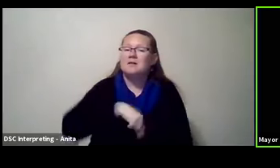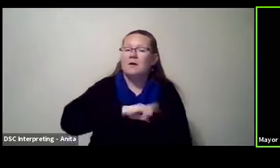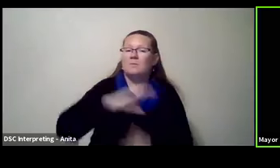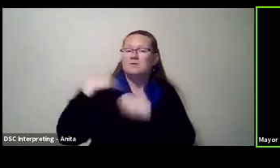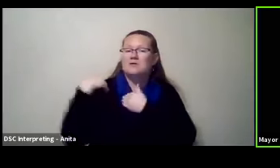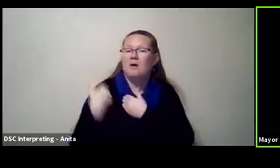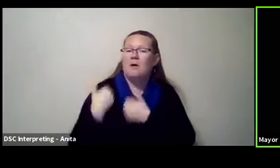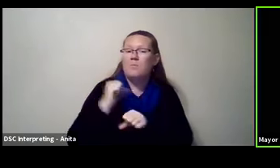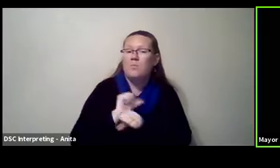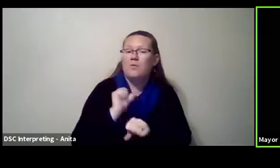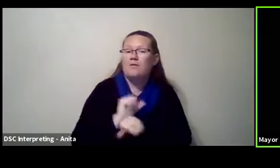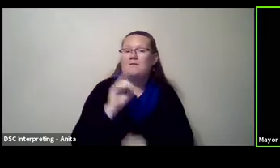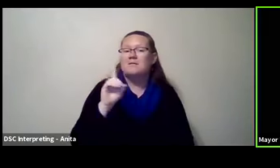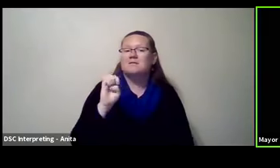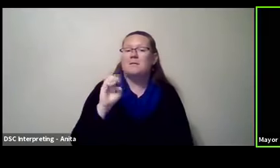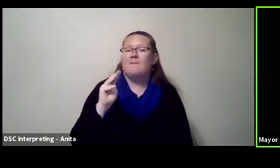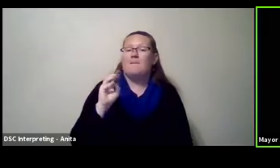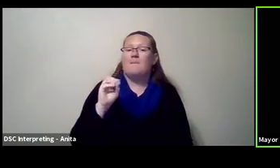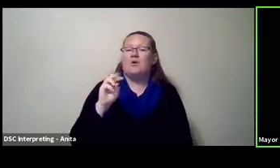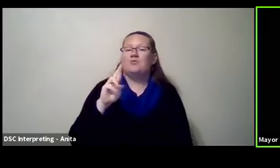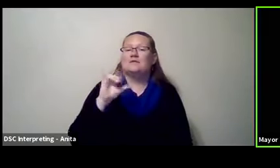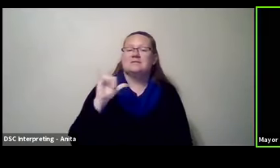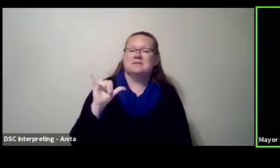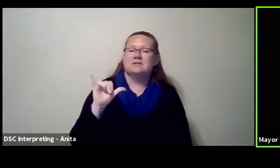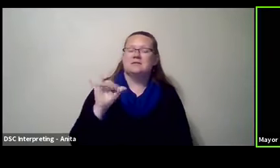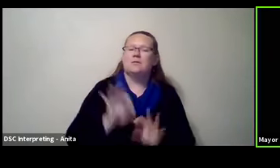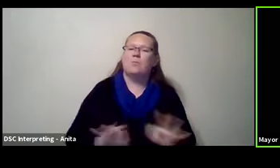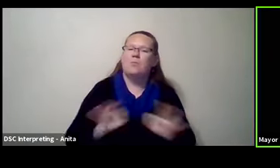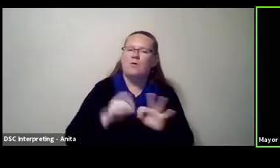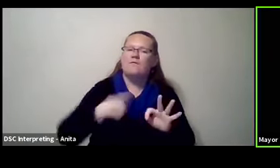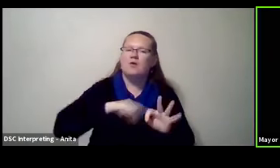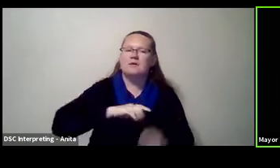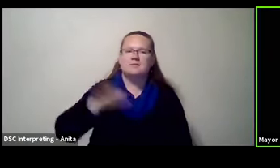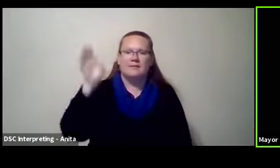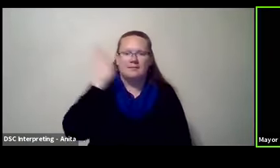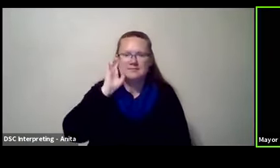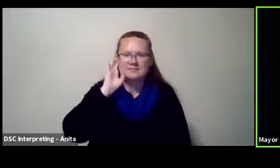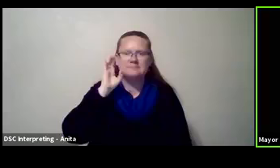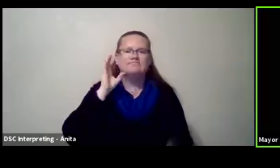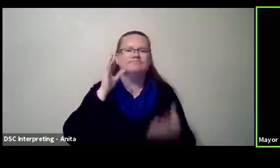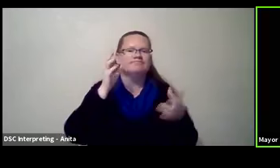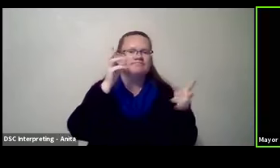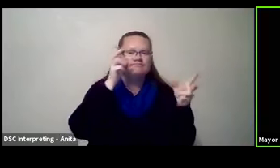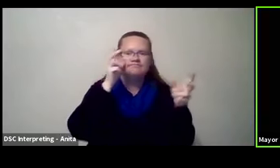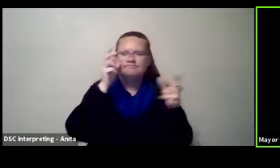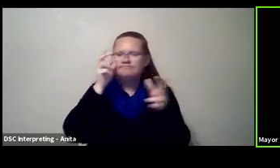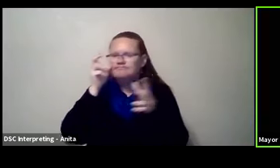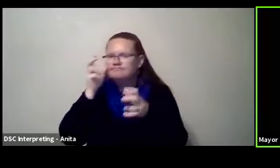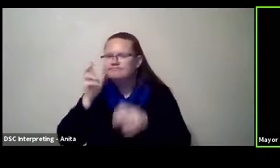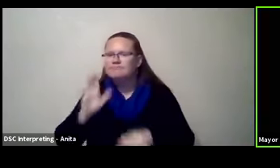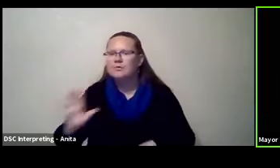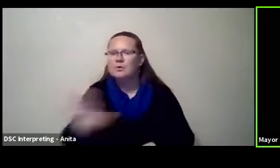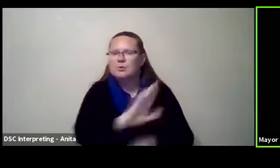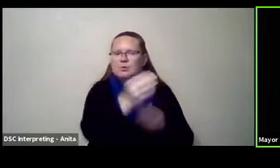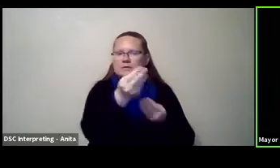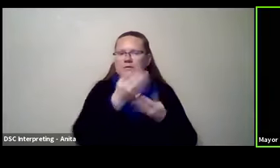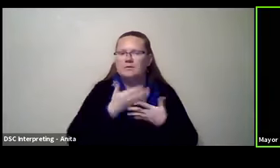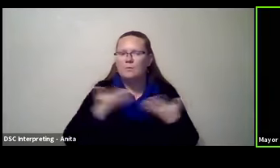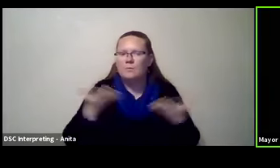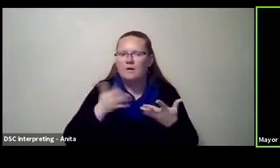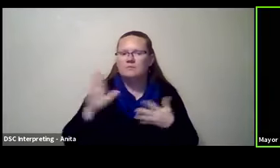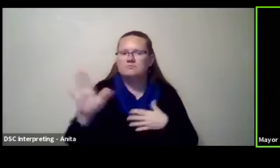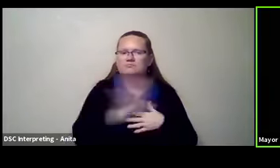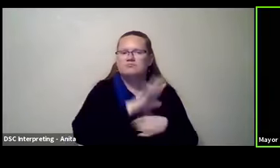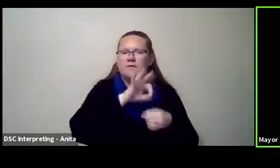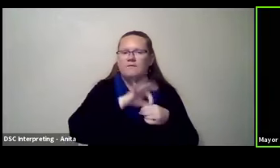And that's really the job that we have going forward now is we need to listen. What are the voters telling us? Um,